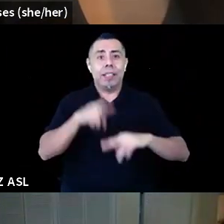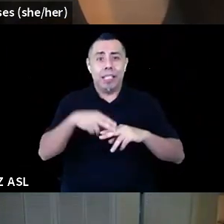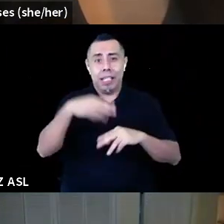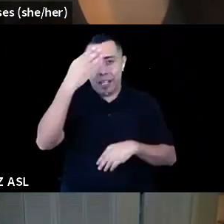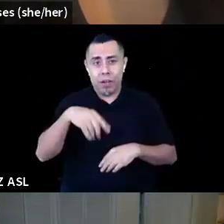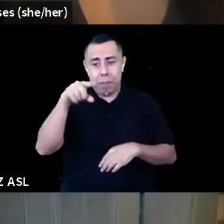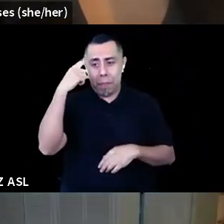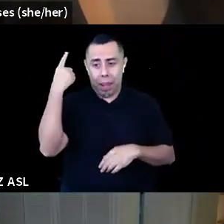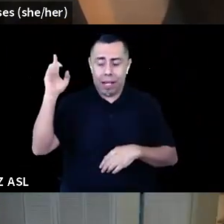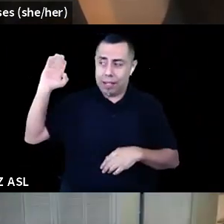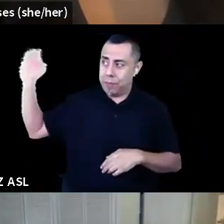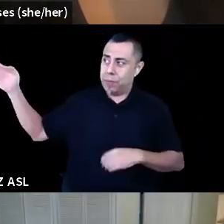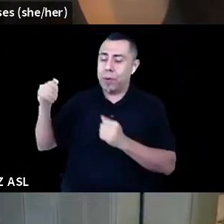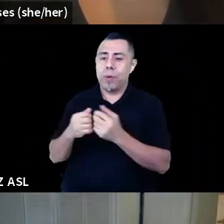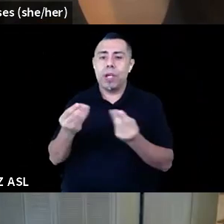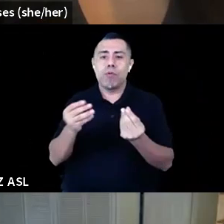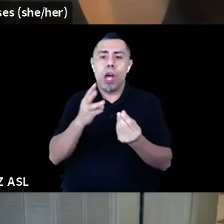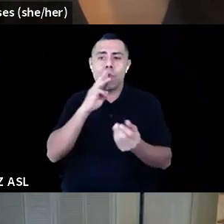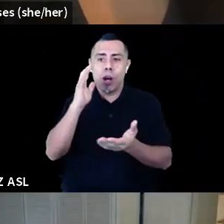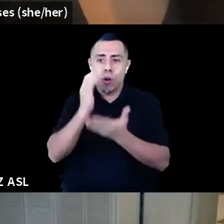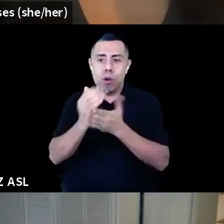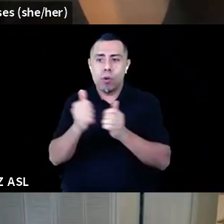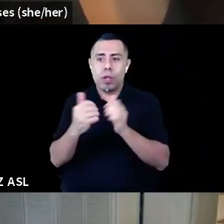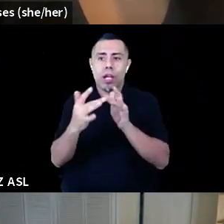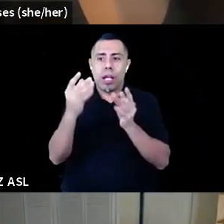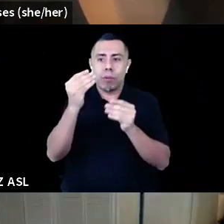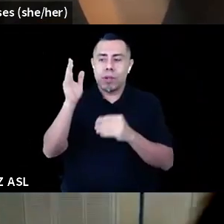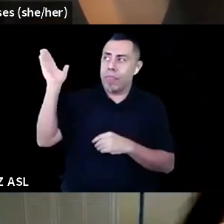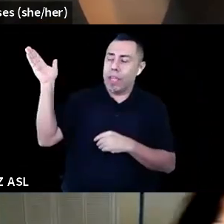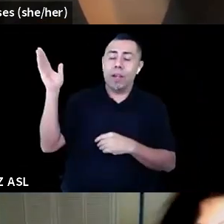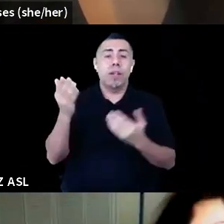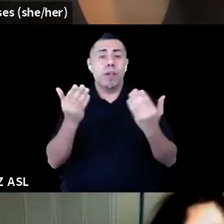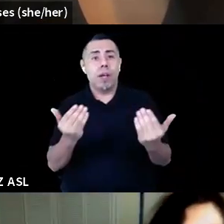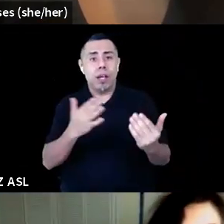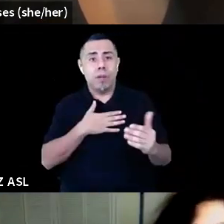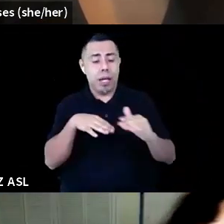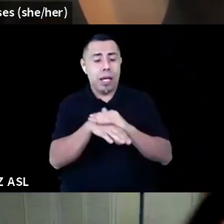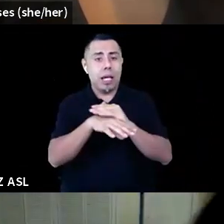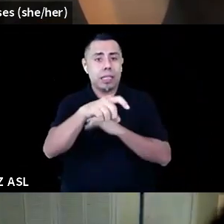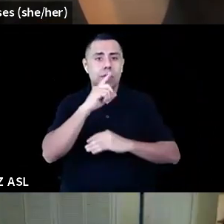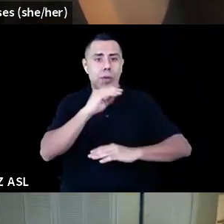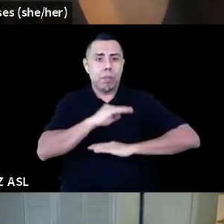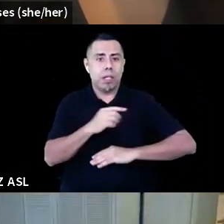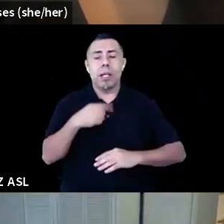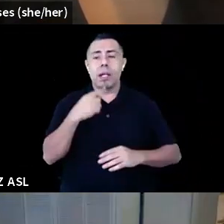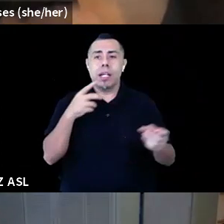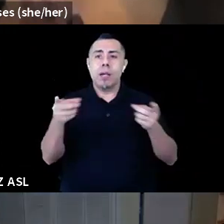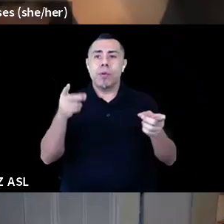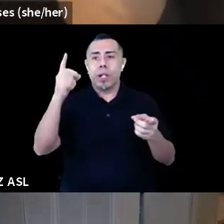and contact information on it at the moment my access needs are met. I'm the director of Artistic Partnerships and Innovation at